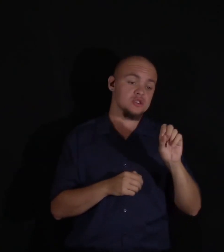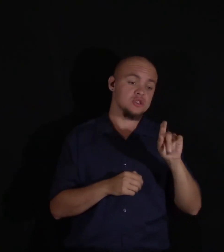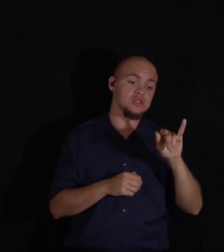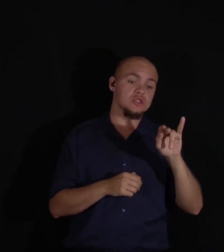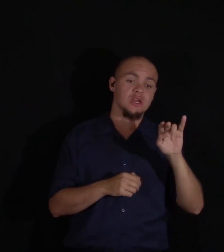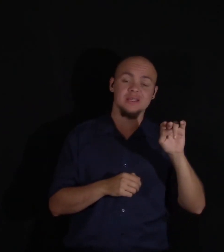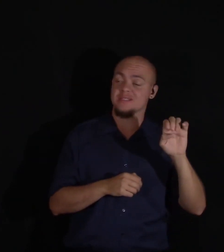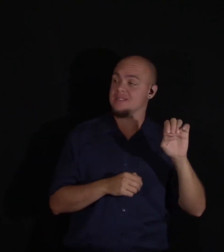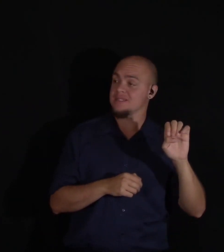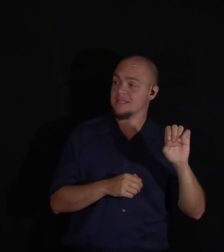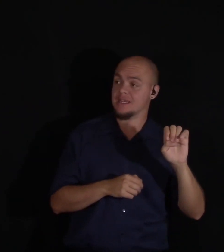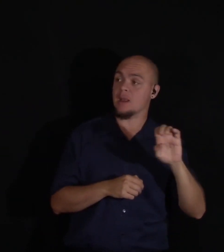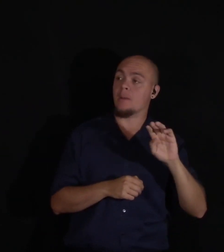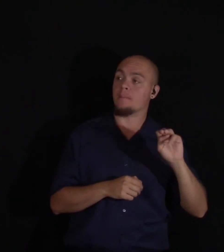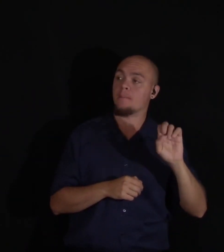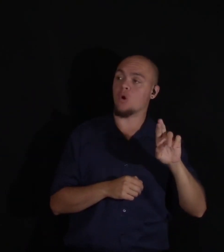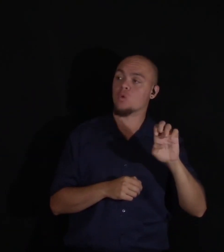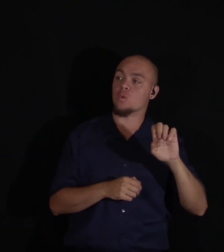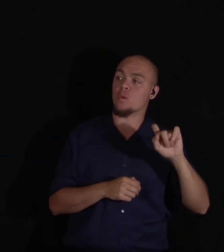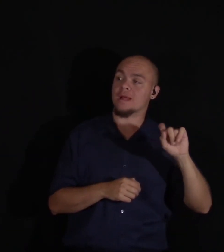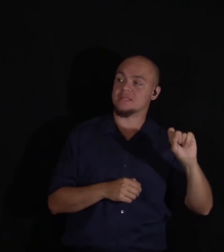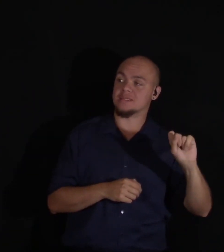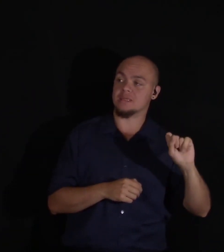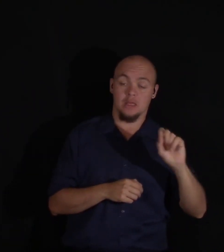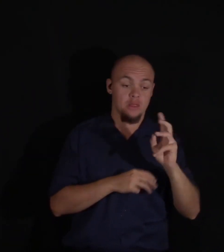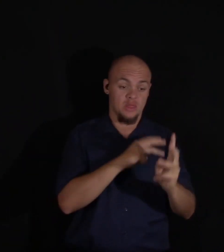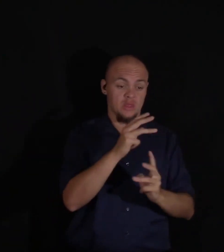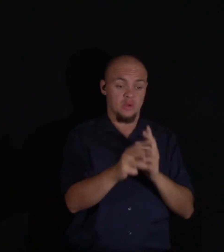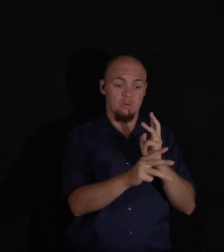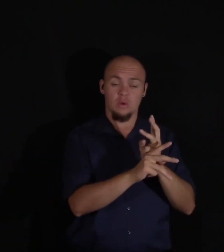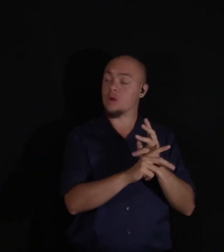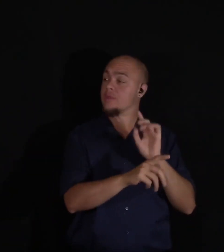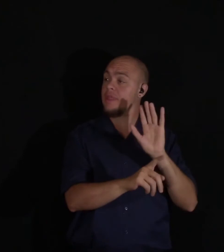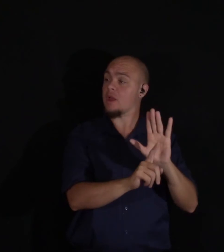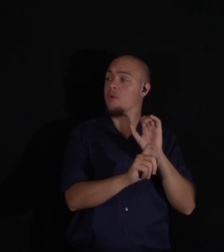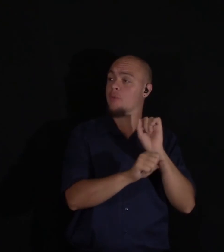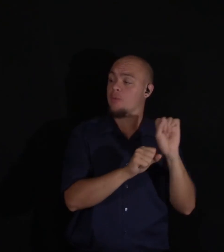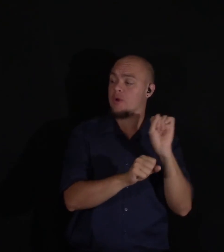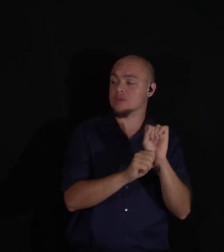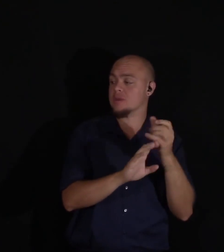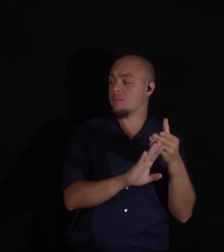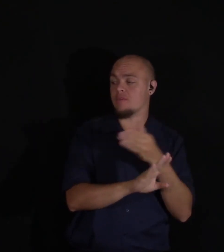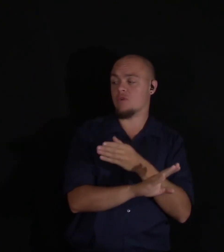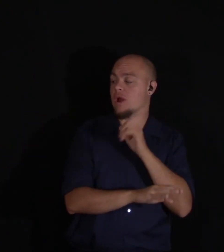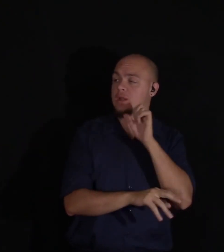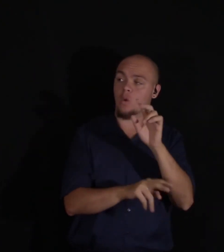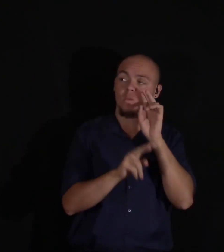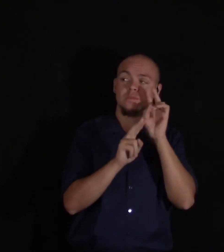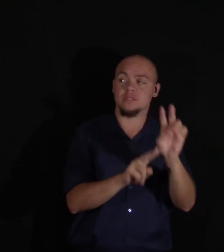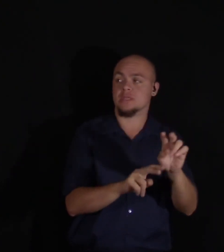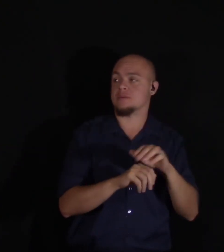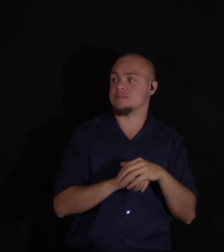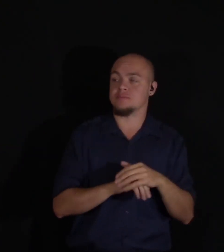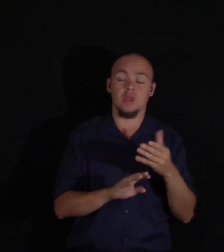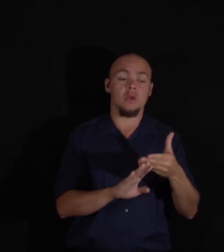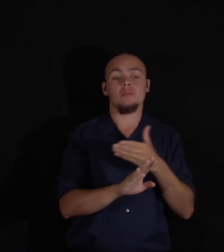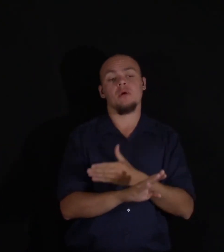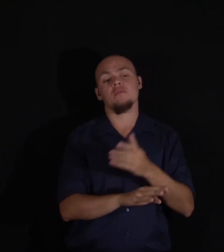I no longer see the world and its works as they before appeared to me. Before I looked upon the accounts of vice and